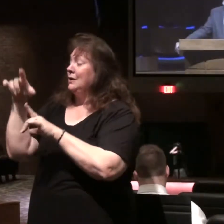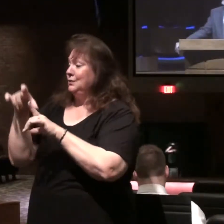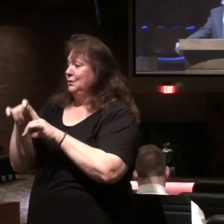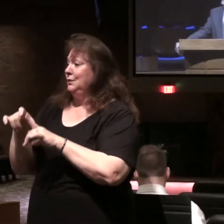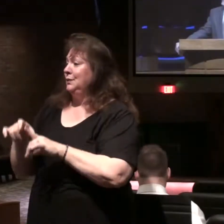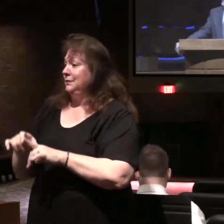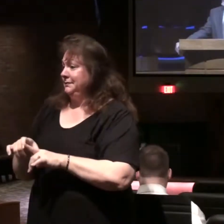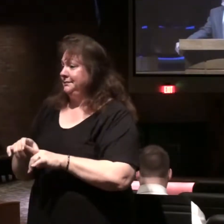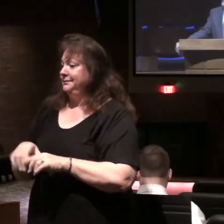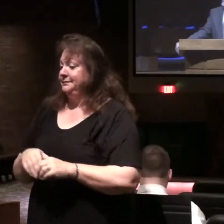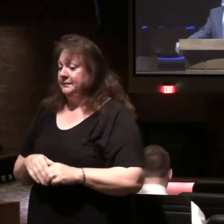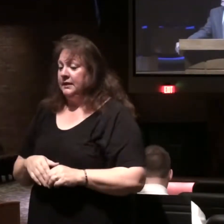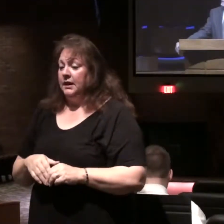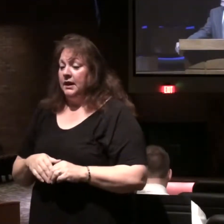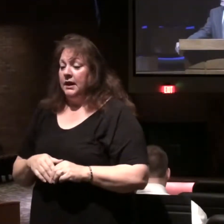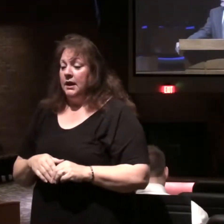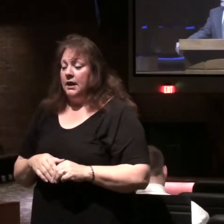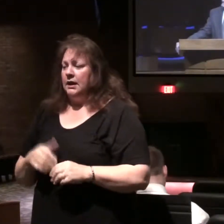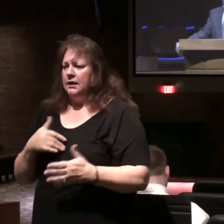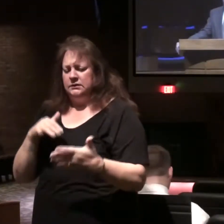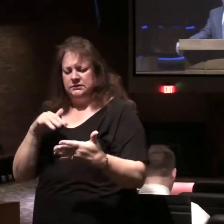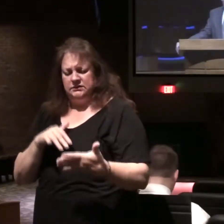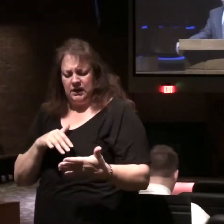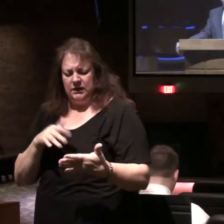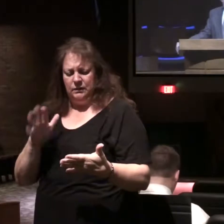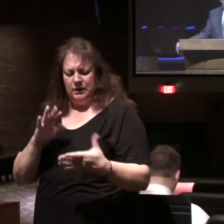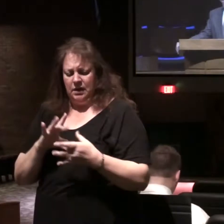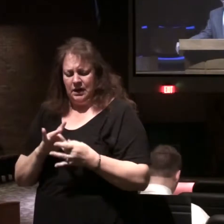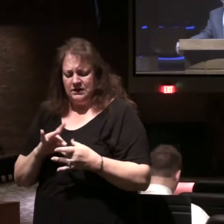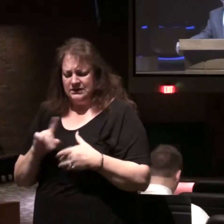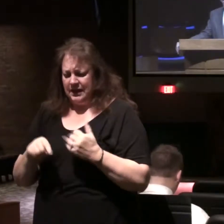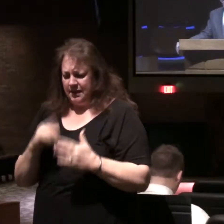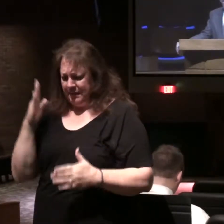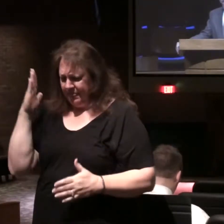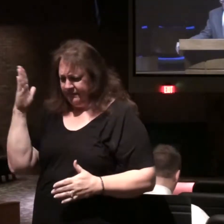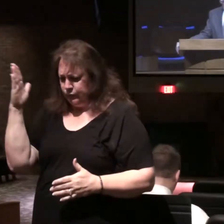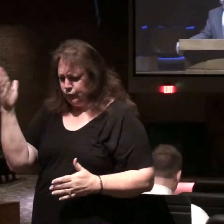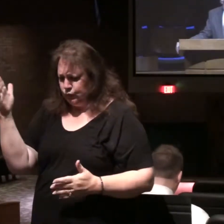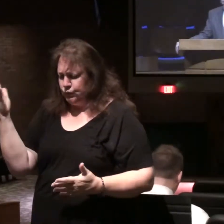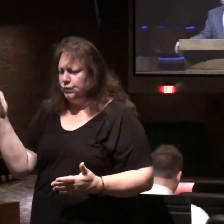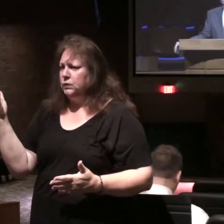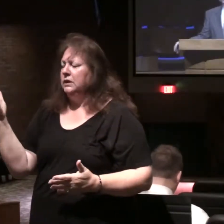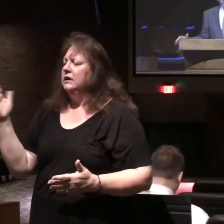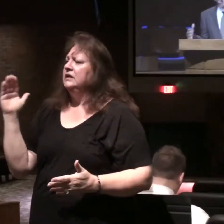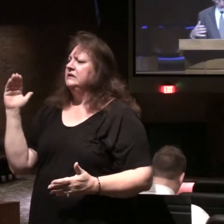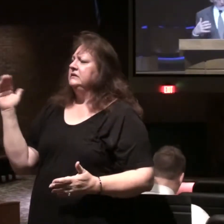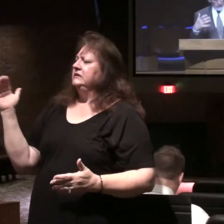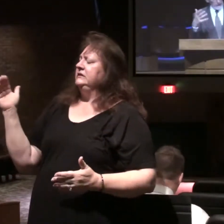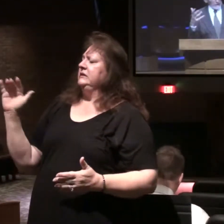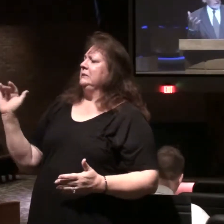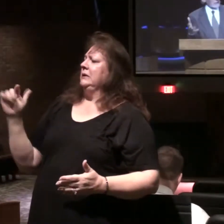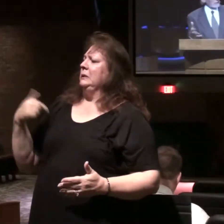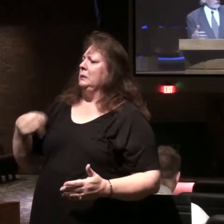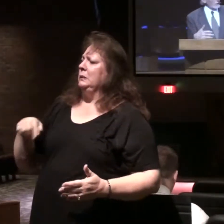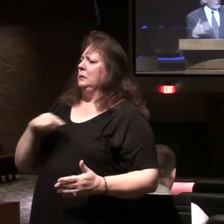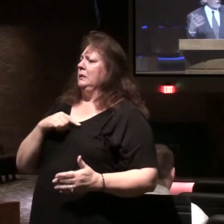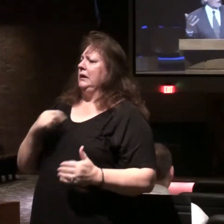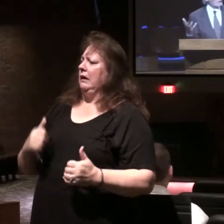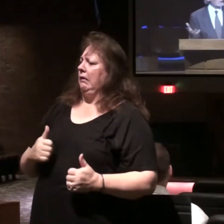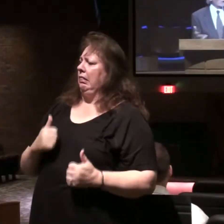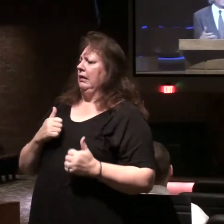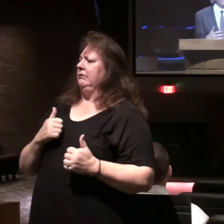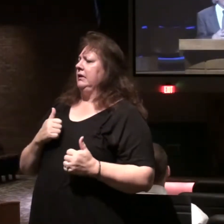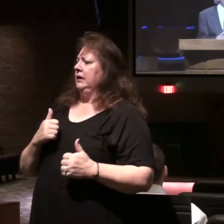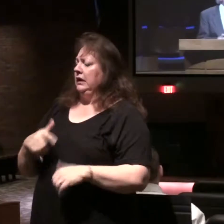God. Sometimes as I study what God has said about the future, it seems like we are living